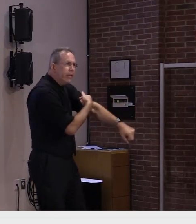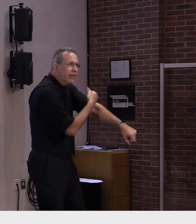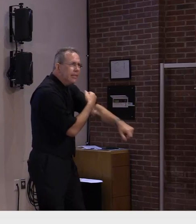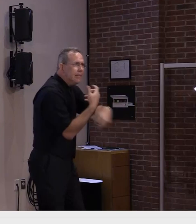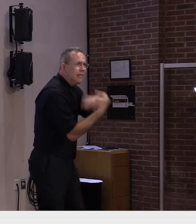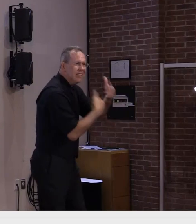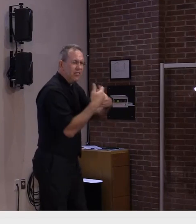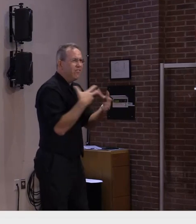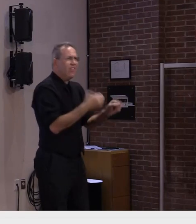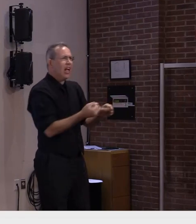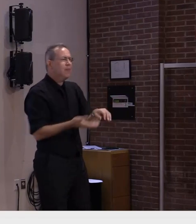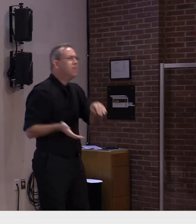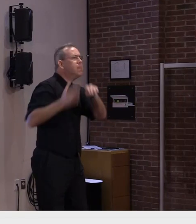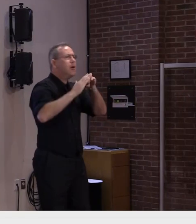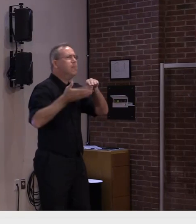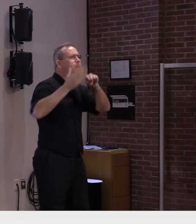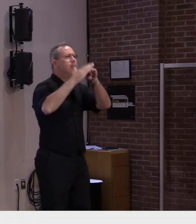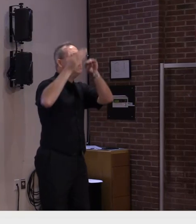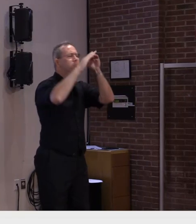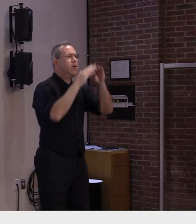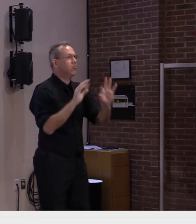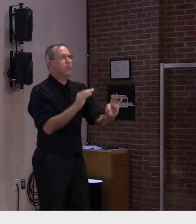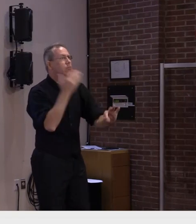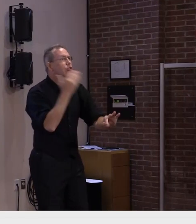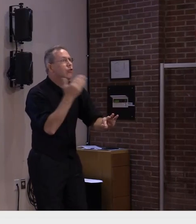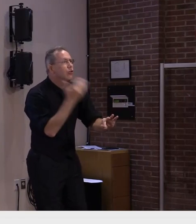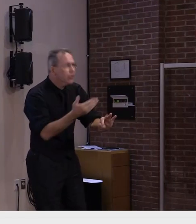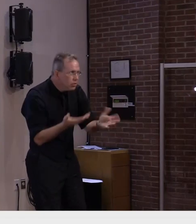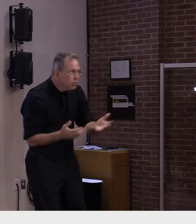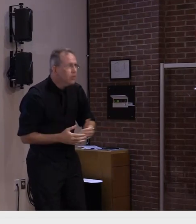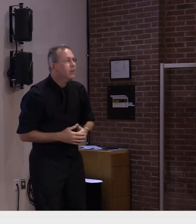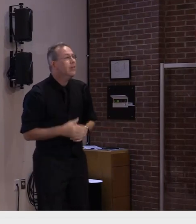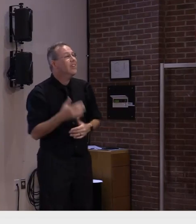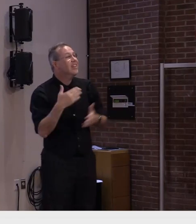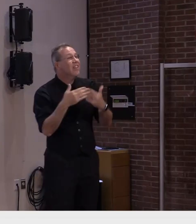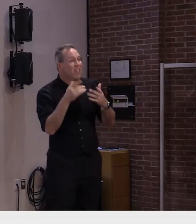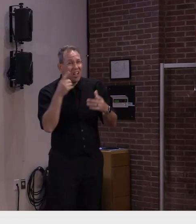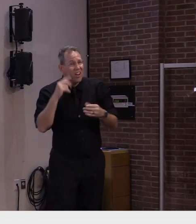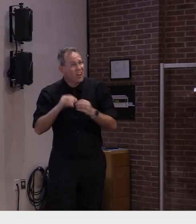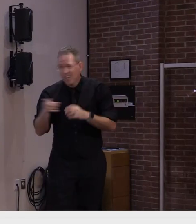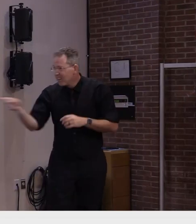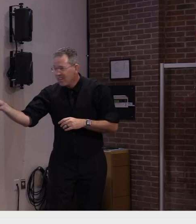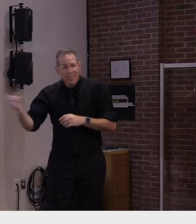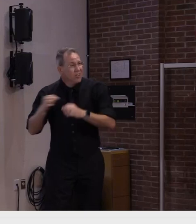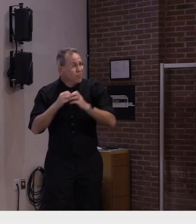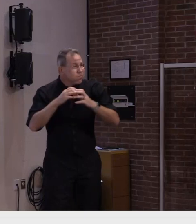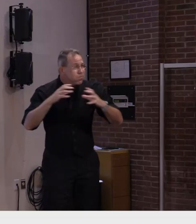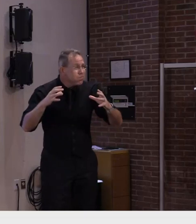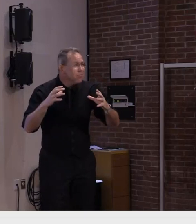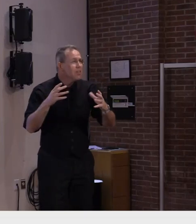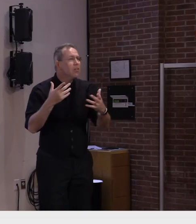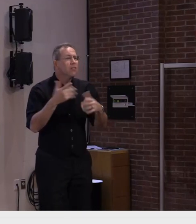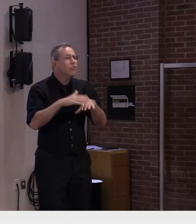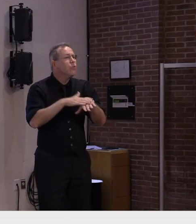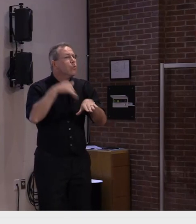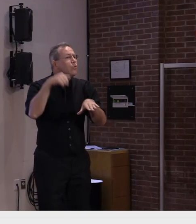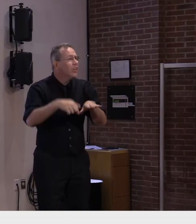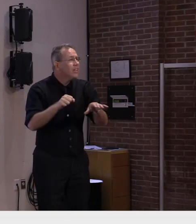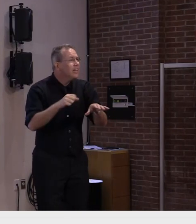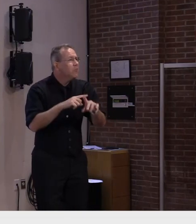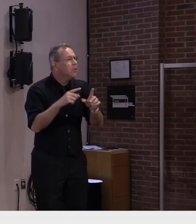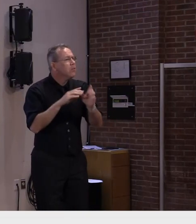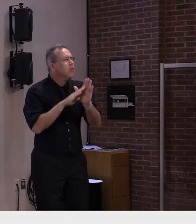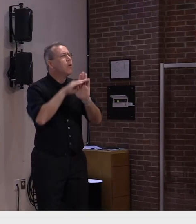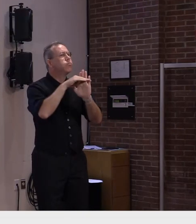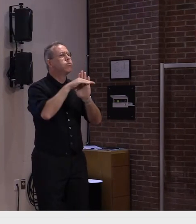rising the rate of growth has slowed here in vermont regionally and nationally and the data